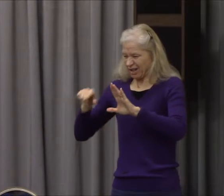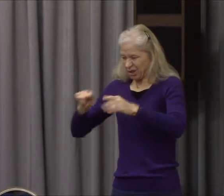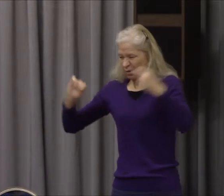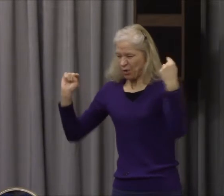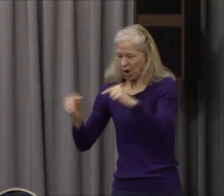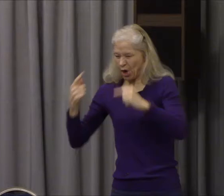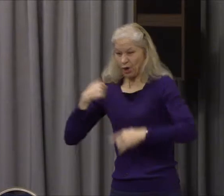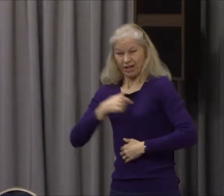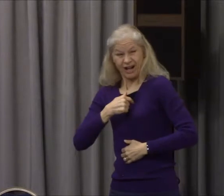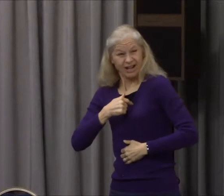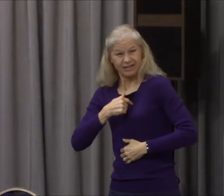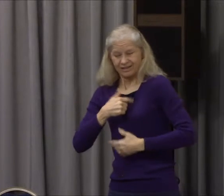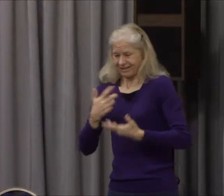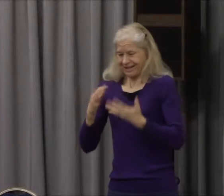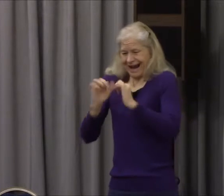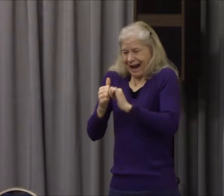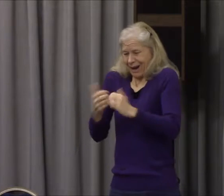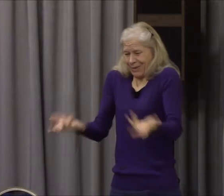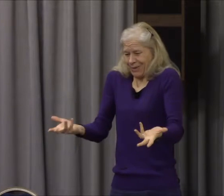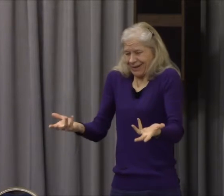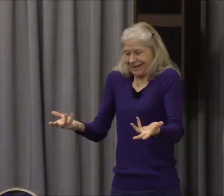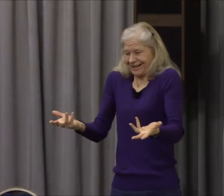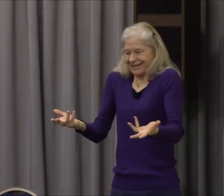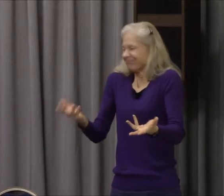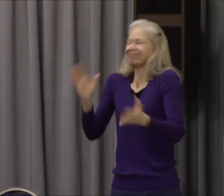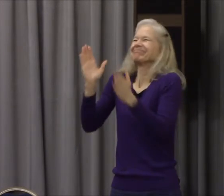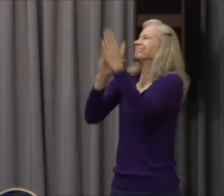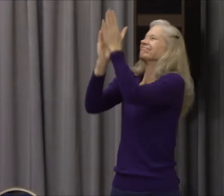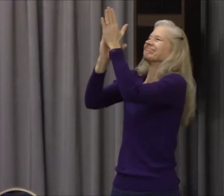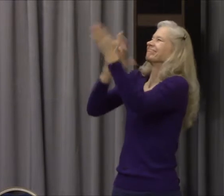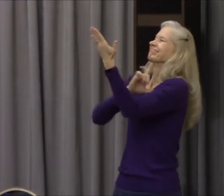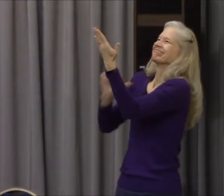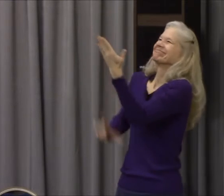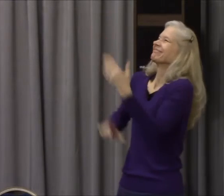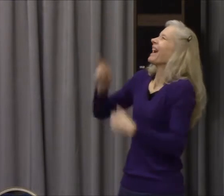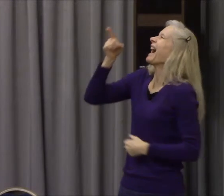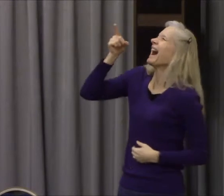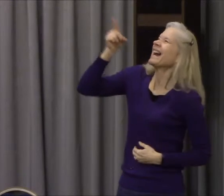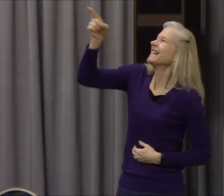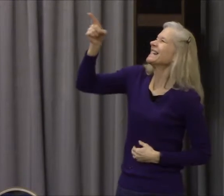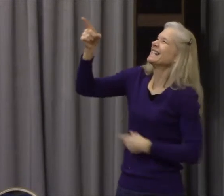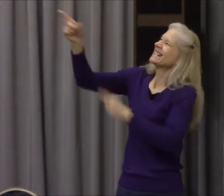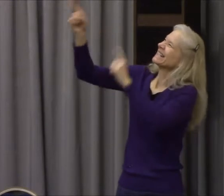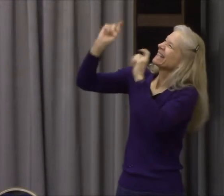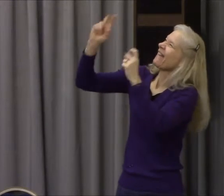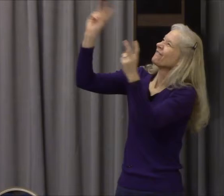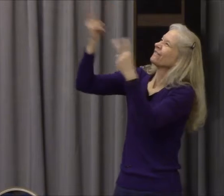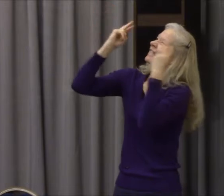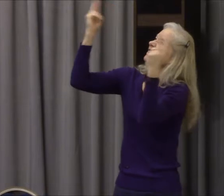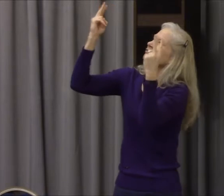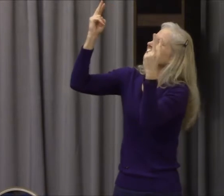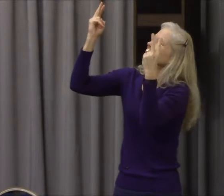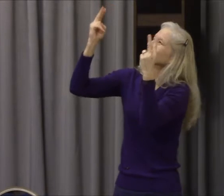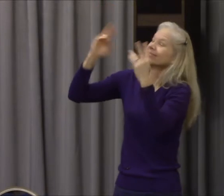Jesus Christ. Therefore, my beloved brethren, be ye steadfast,